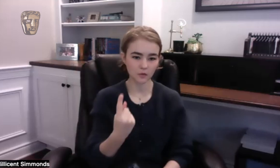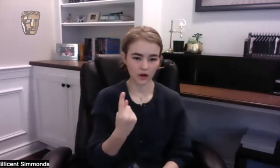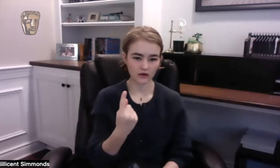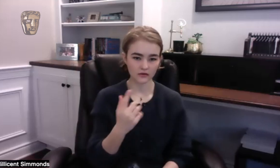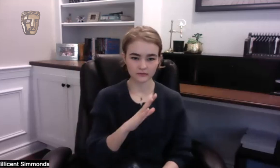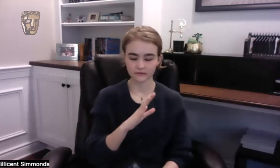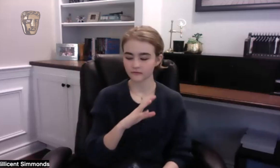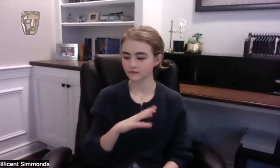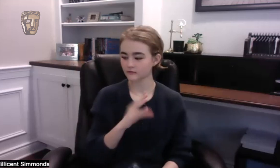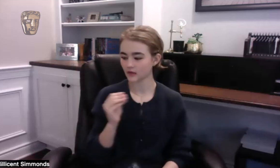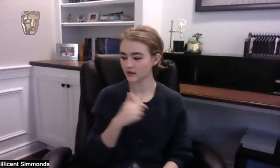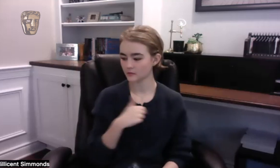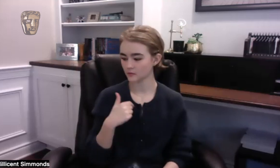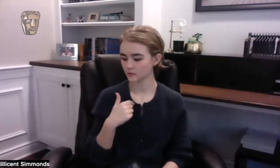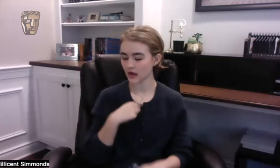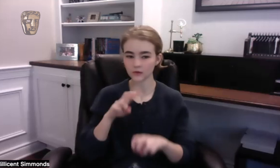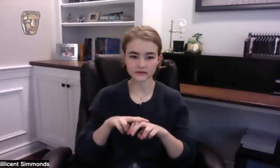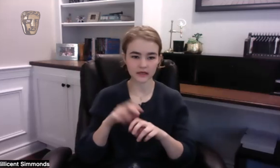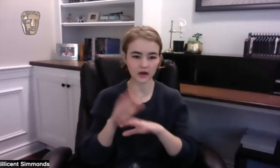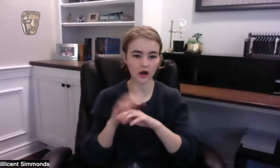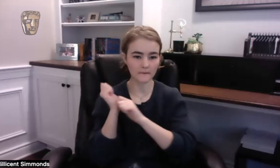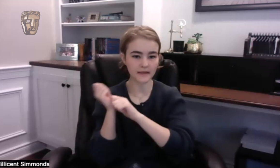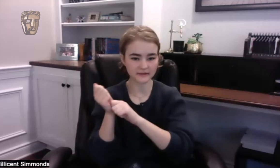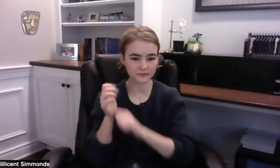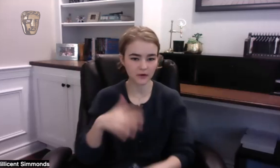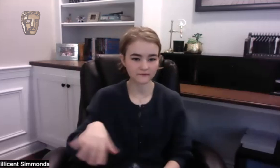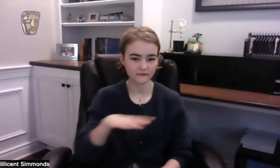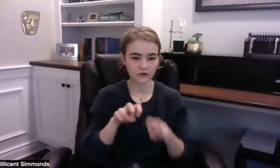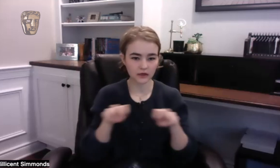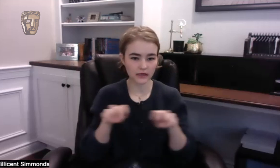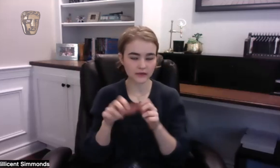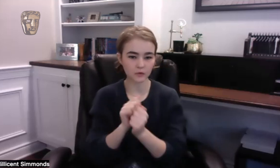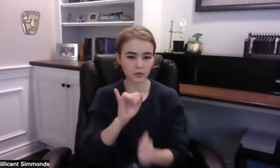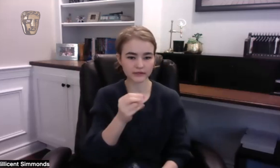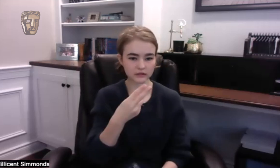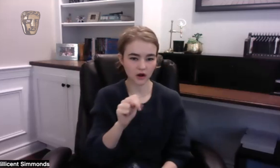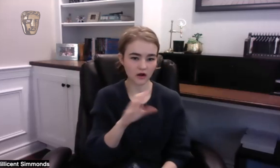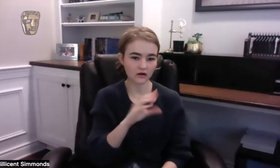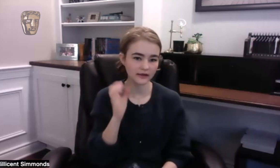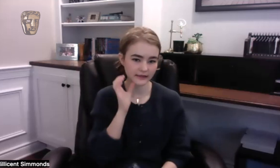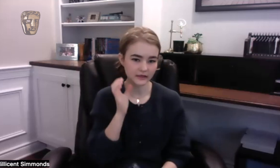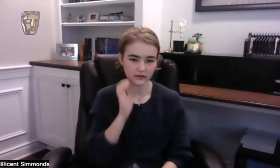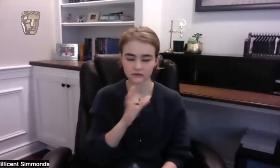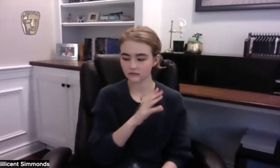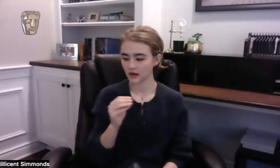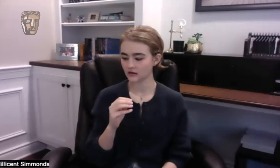one where the aliens you know come up initially attack and it was at the baseball game with John and